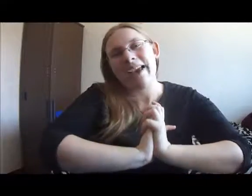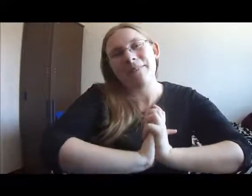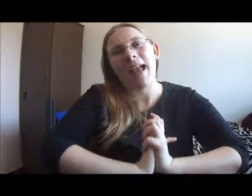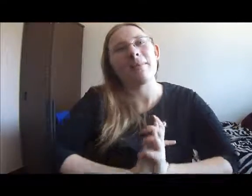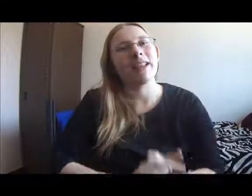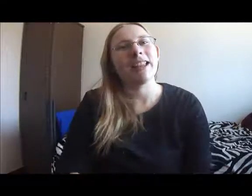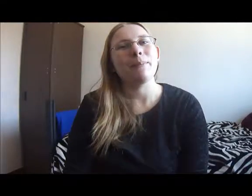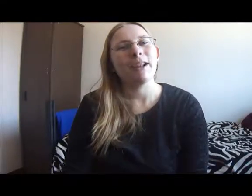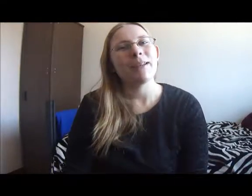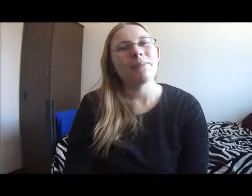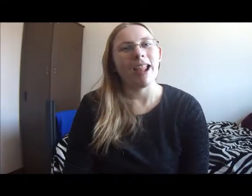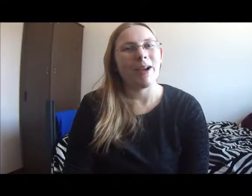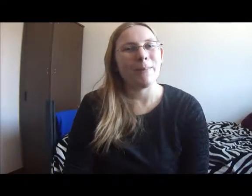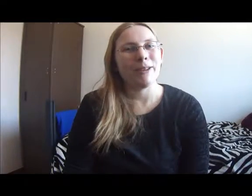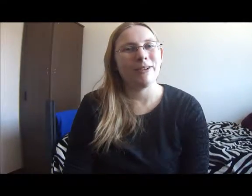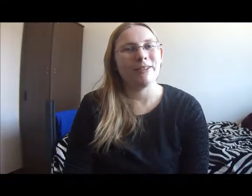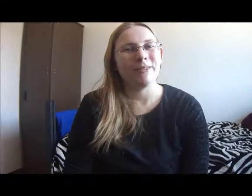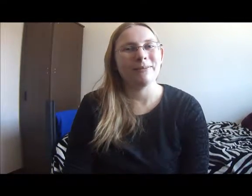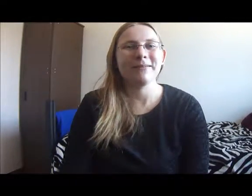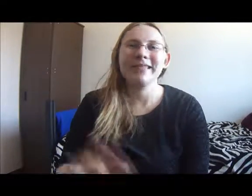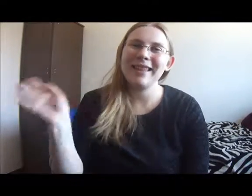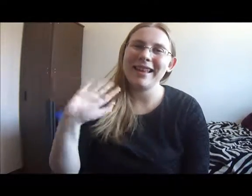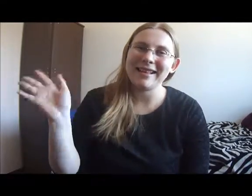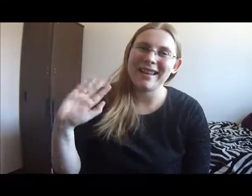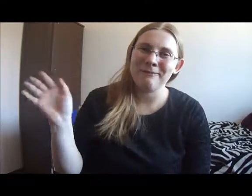Okay I'm going to keep reading and I hope you do too. See you next time.